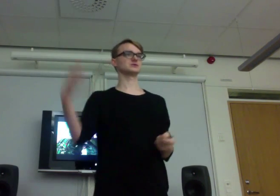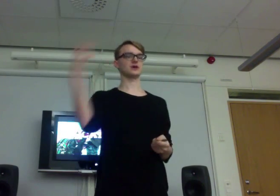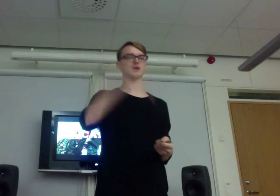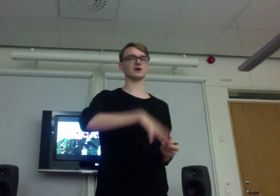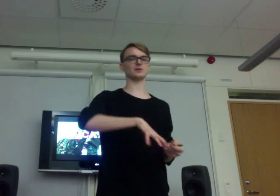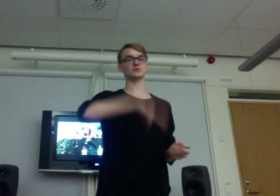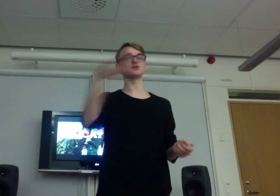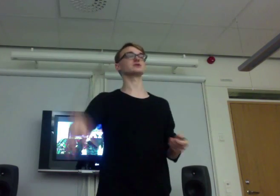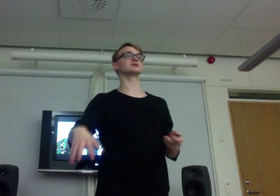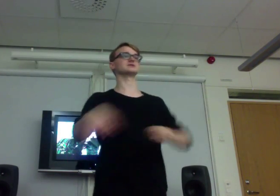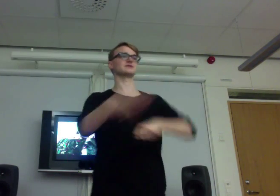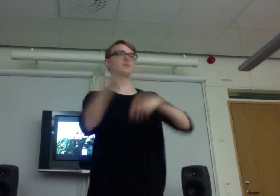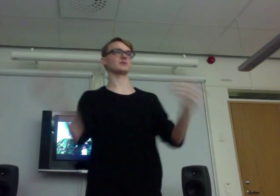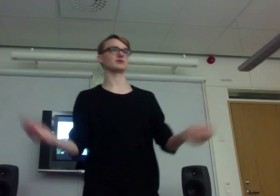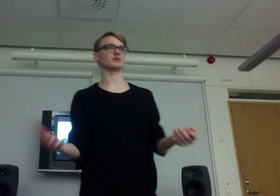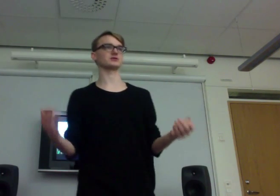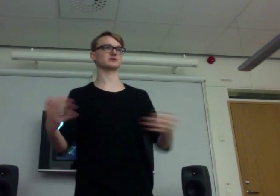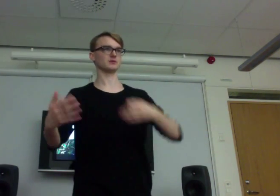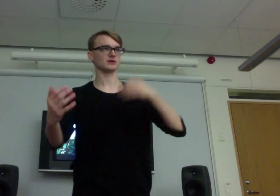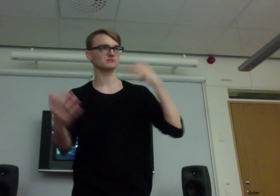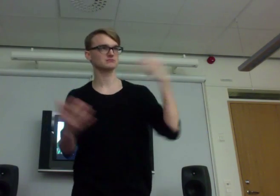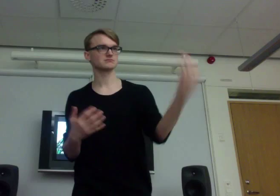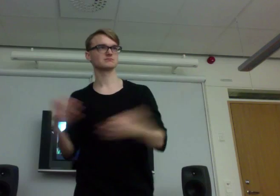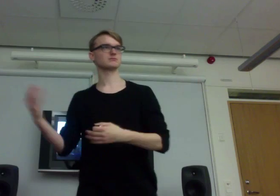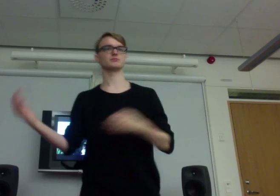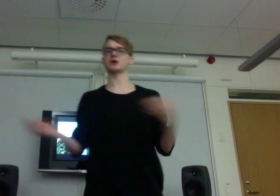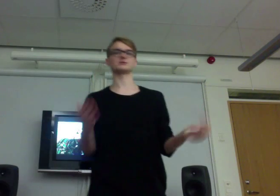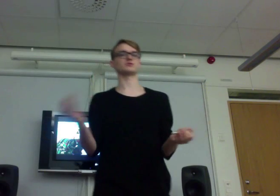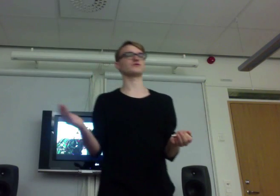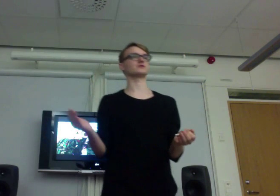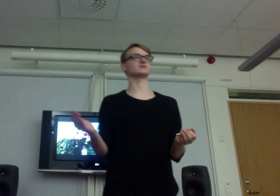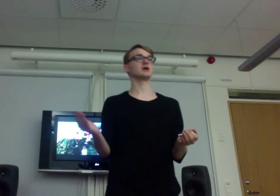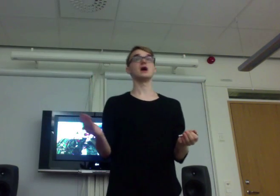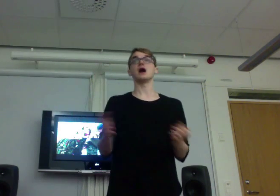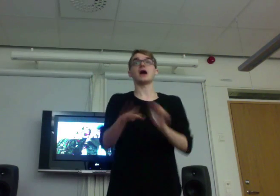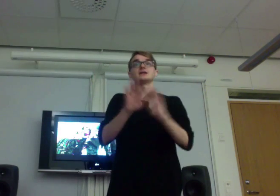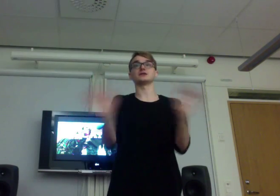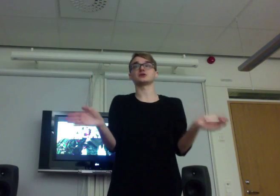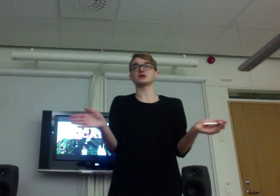But we put it in this environment. Because it maybe, Becomes more fun. And in education,